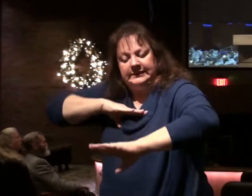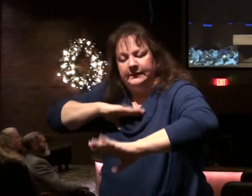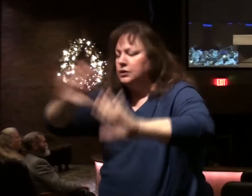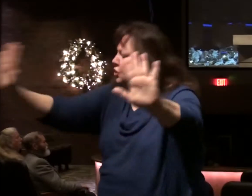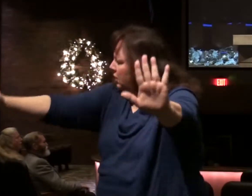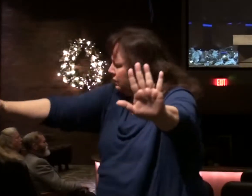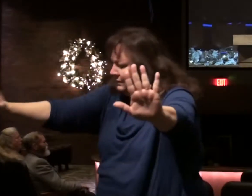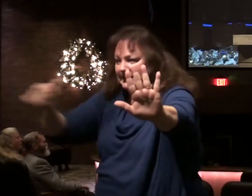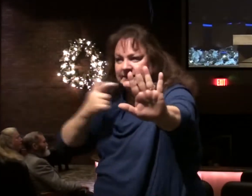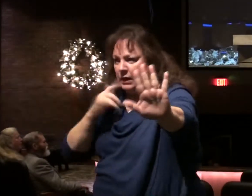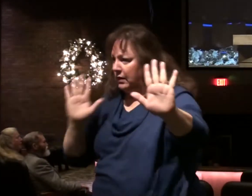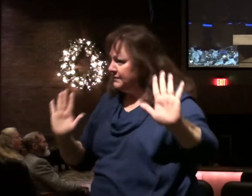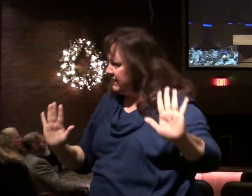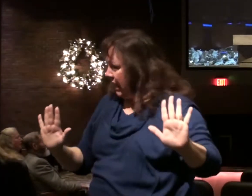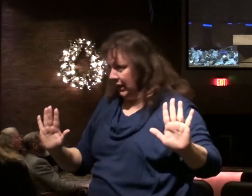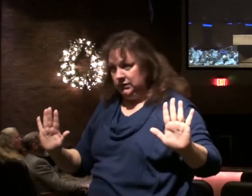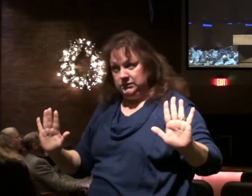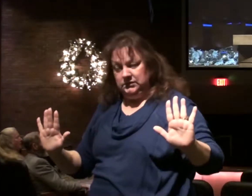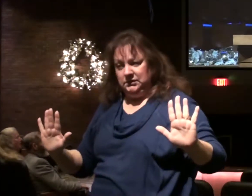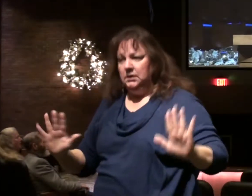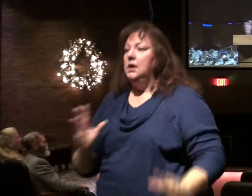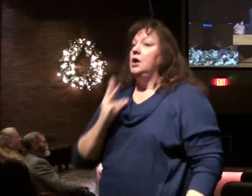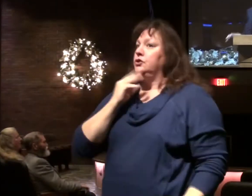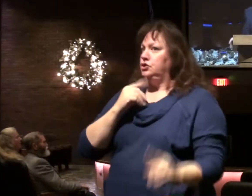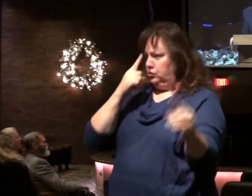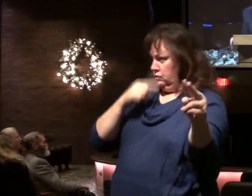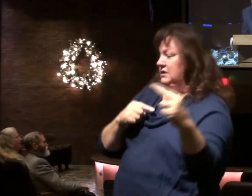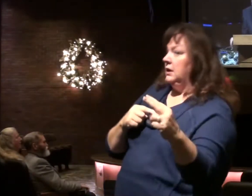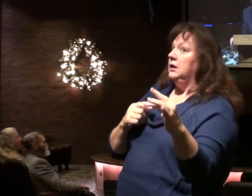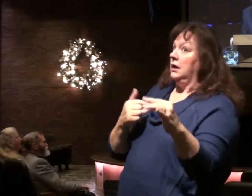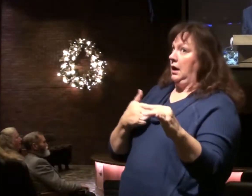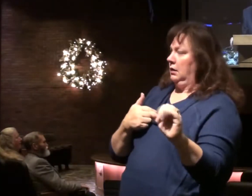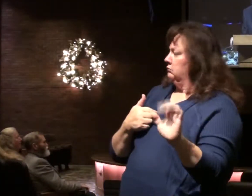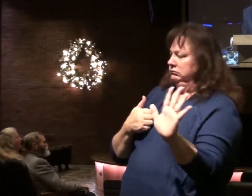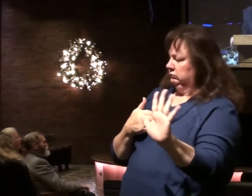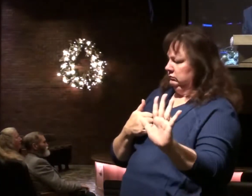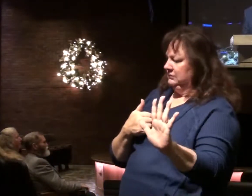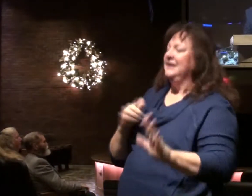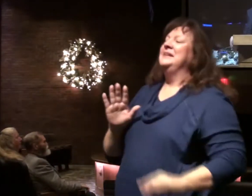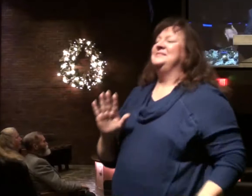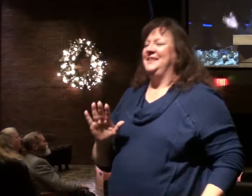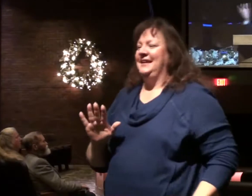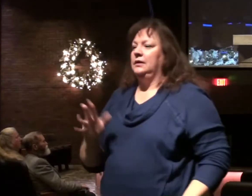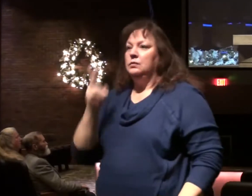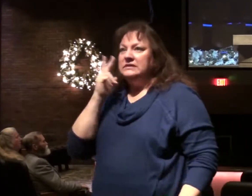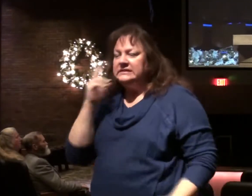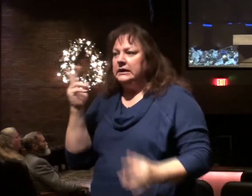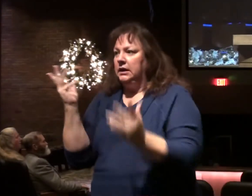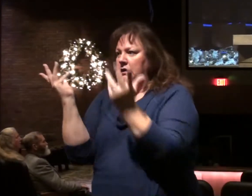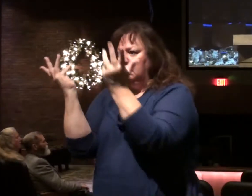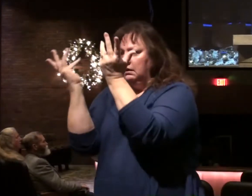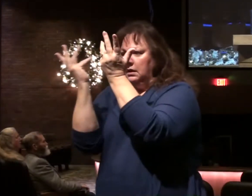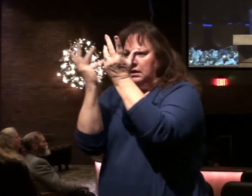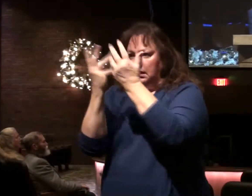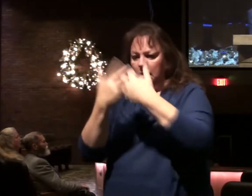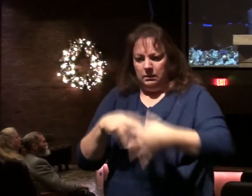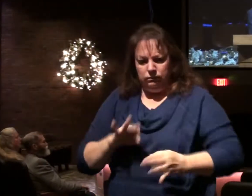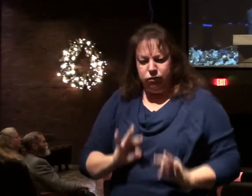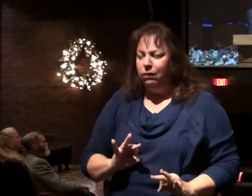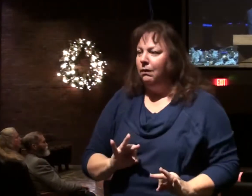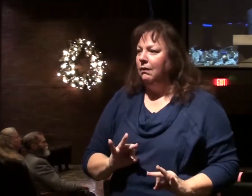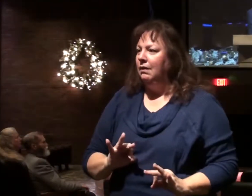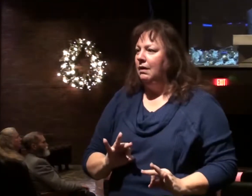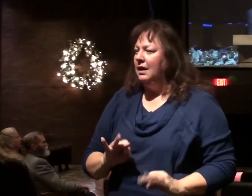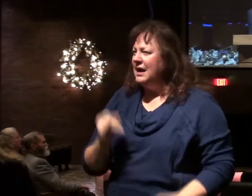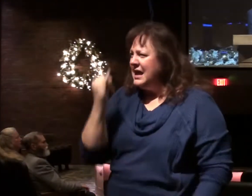this. The Jews may think it is. But we see things coming together. Imagine a